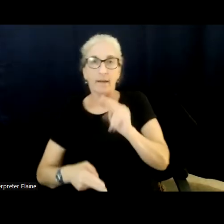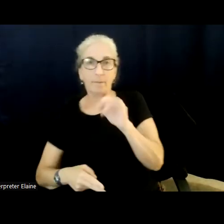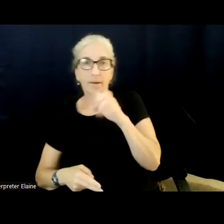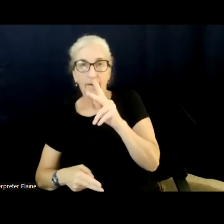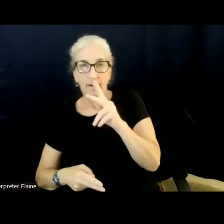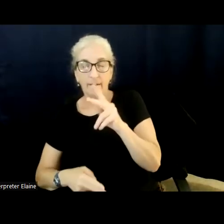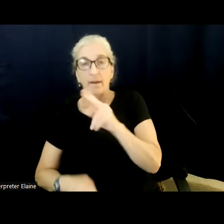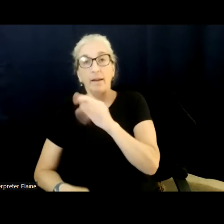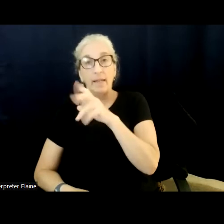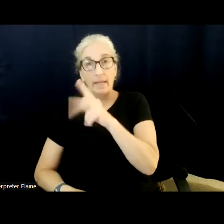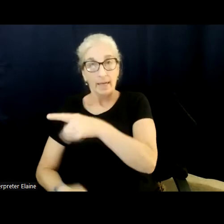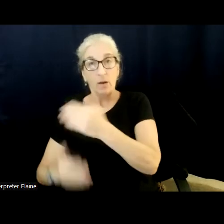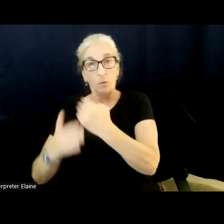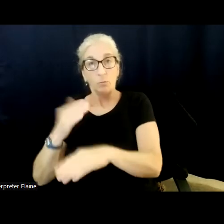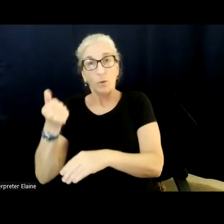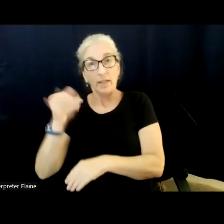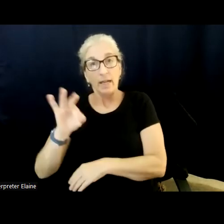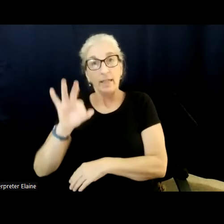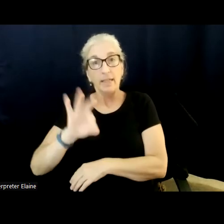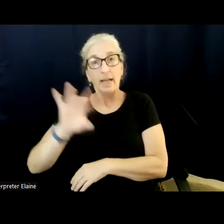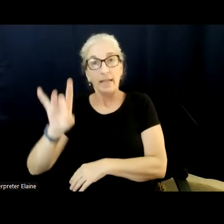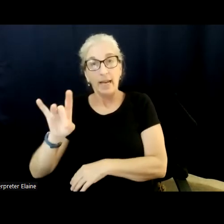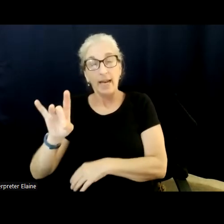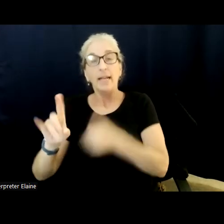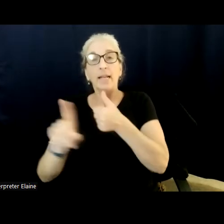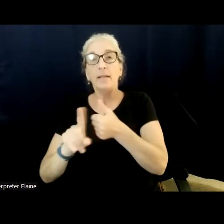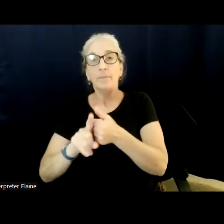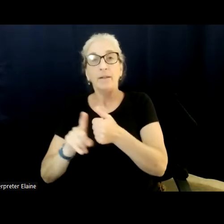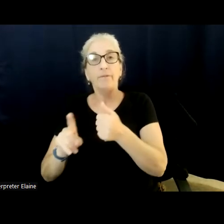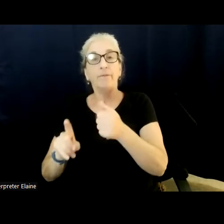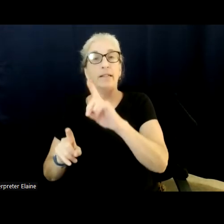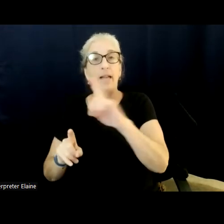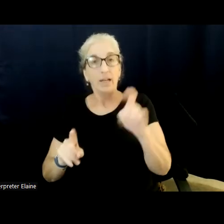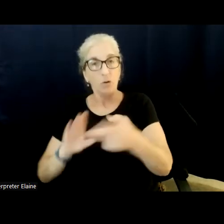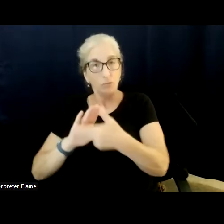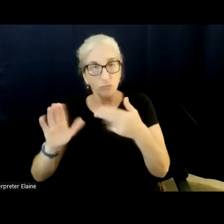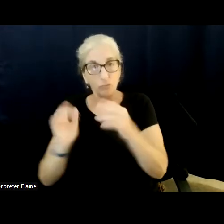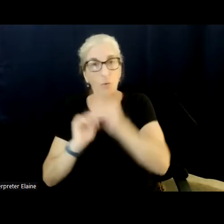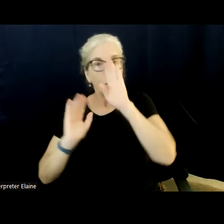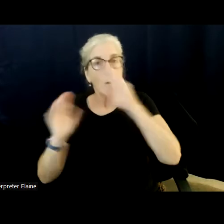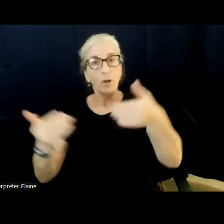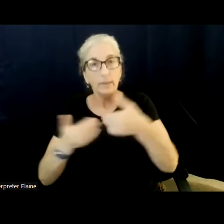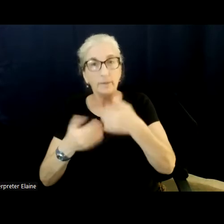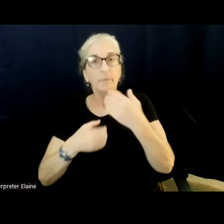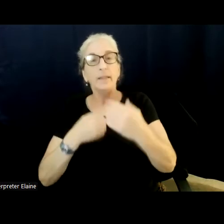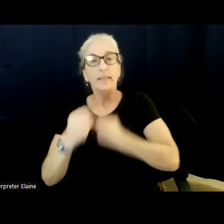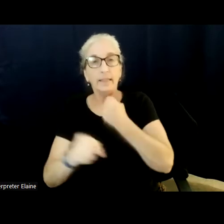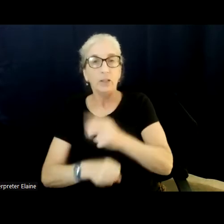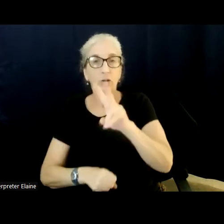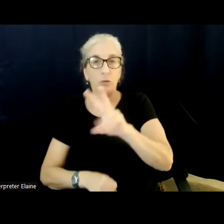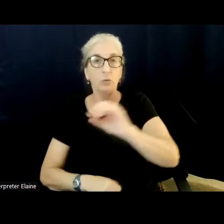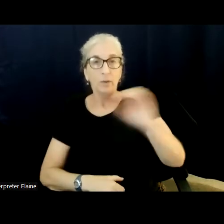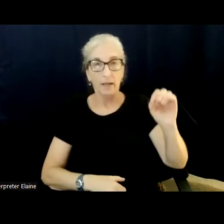1998 and was diagnosed with autism in 2000. That diagnosis represented the end of the dream